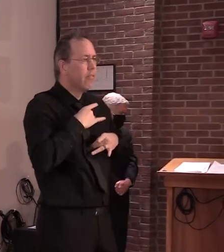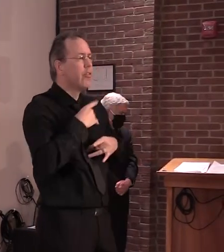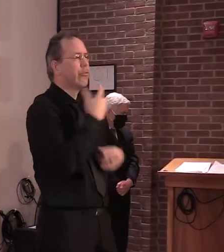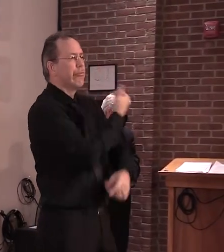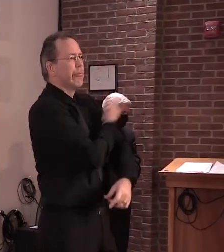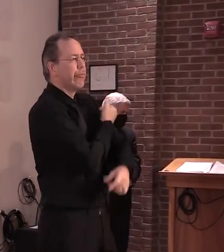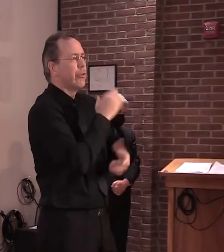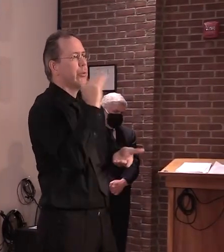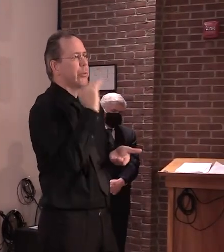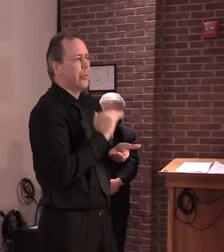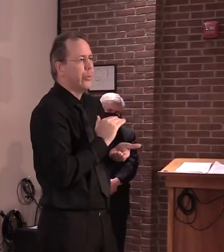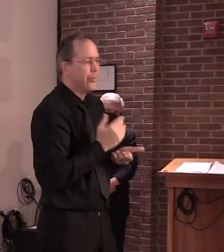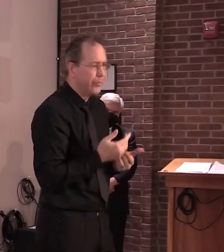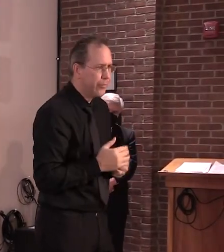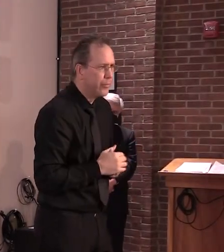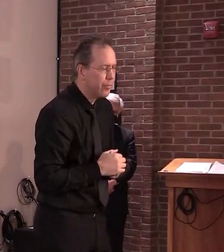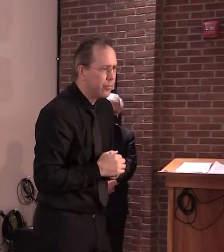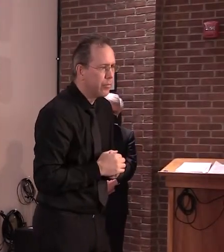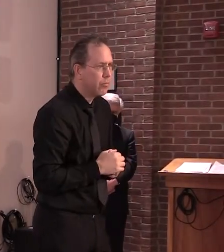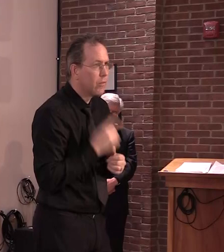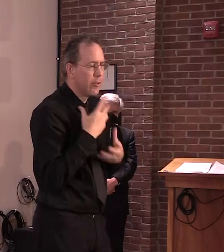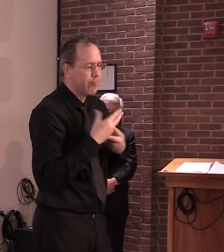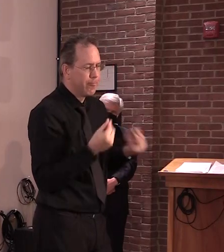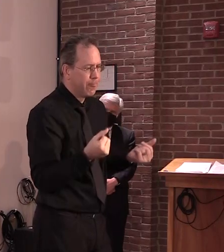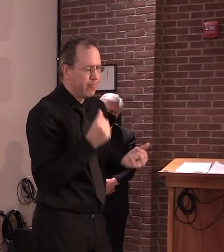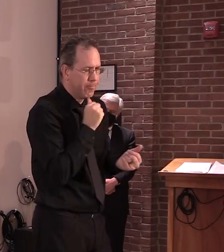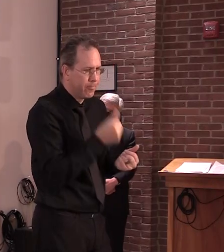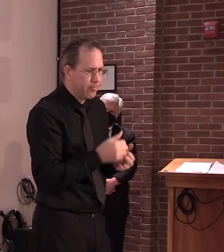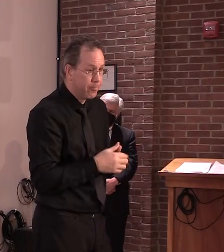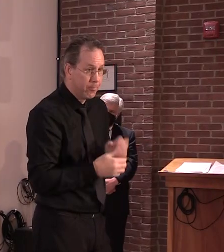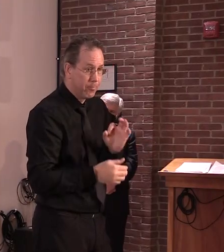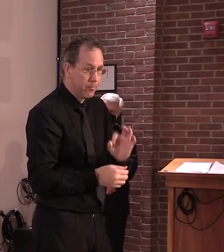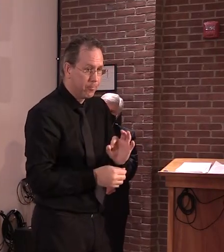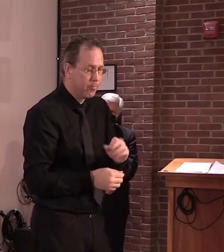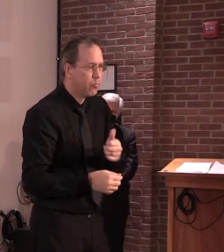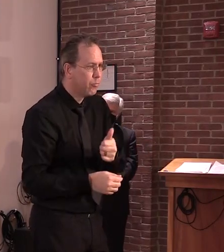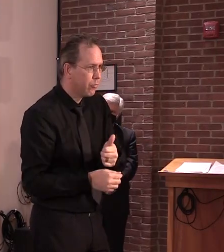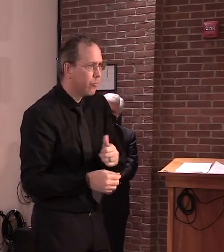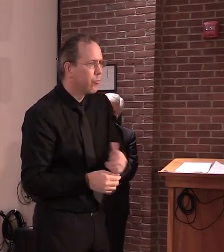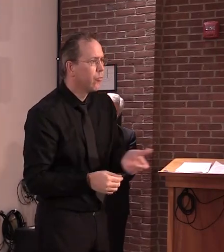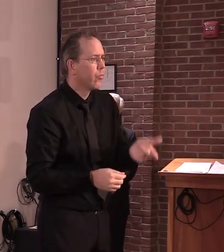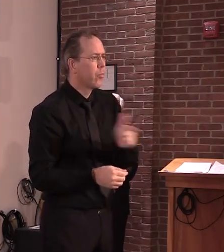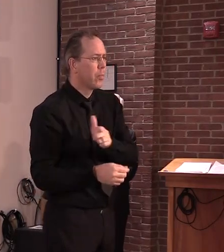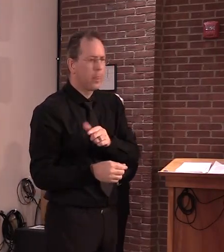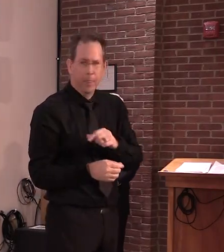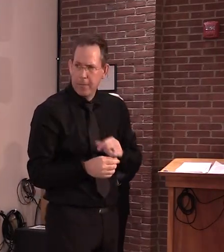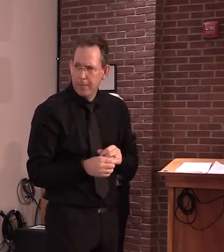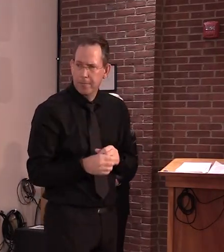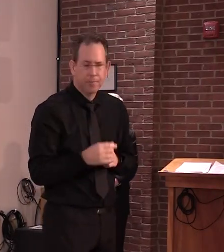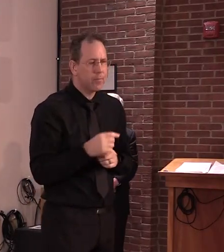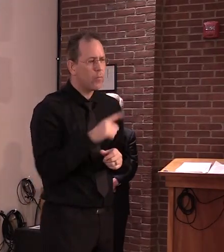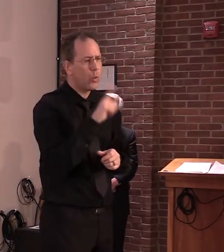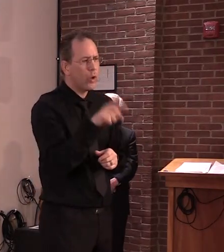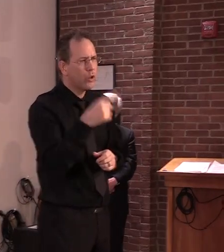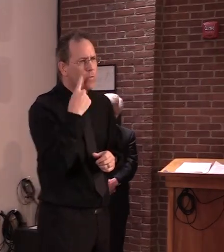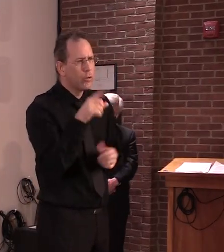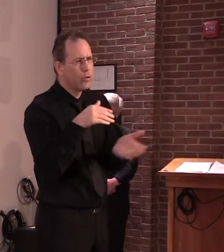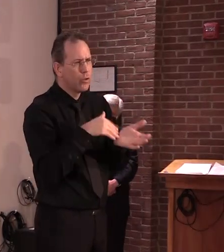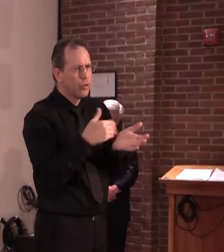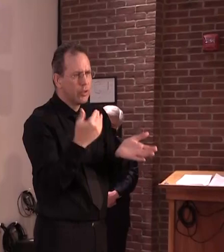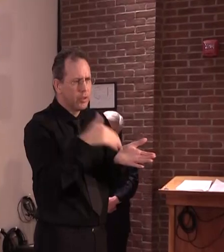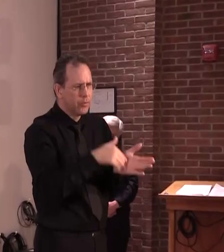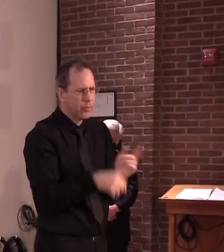I believe this is another question for Dr. Levine in a way following from the last round.